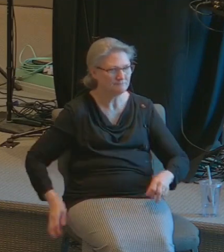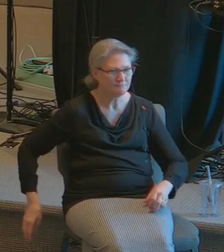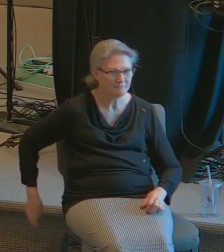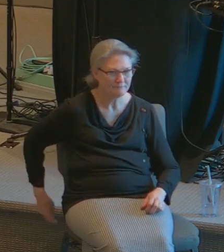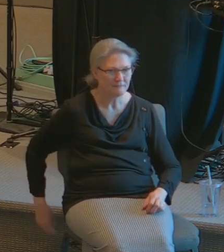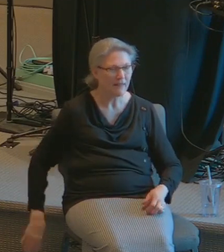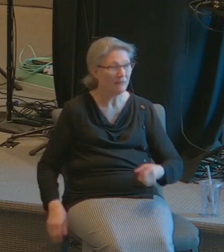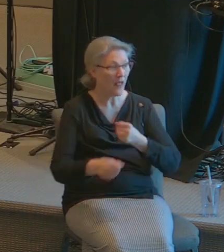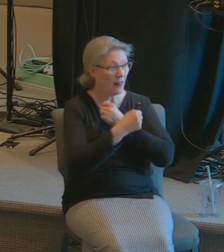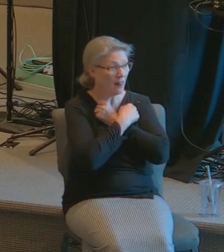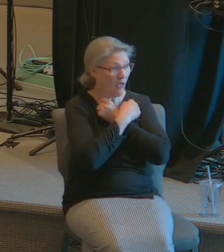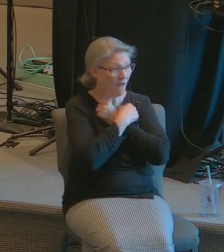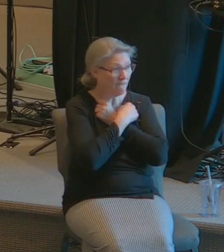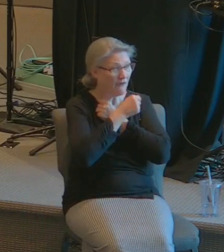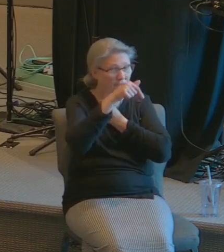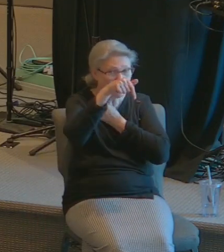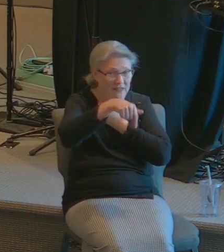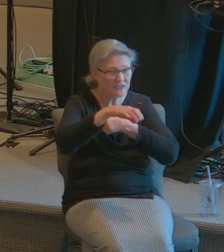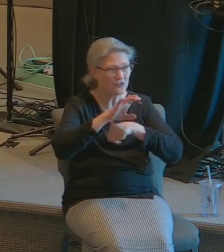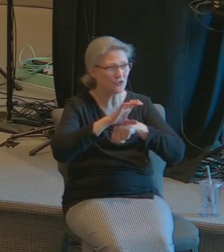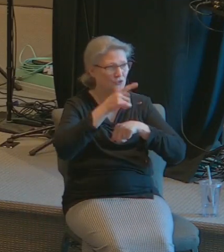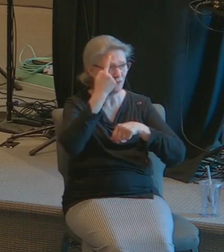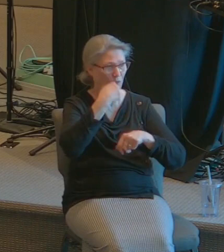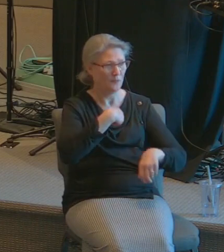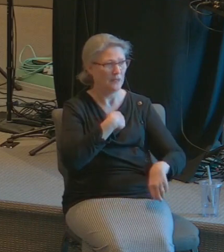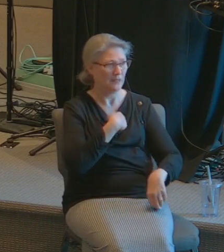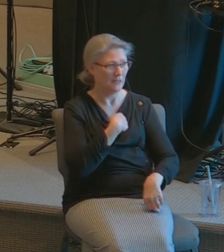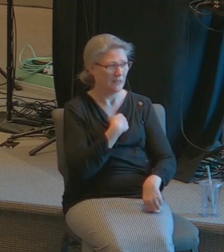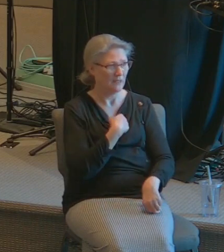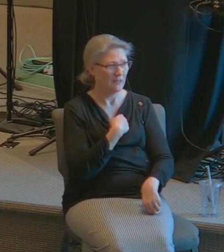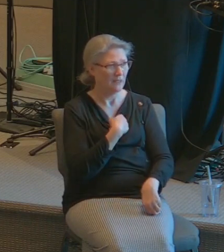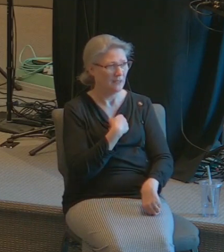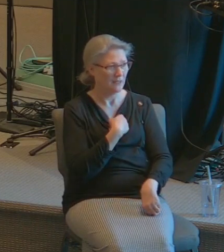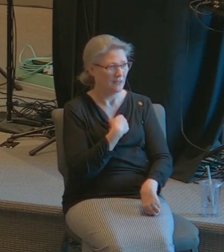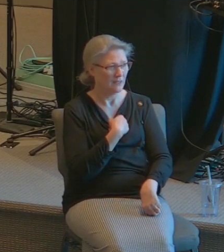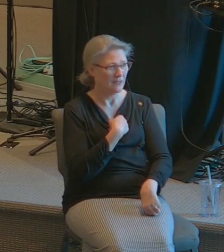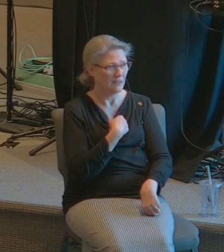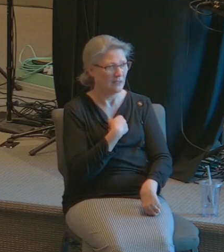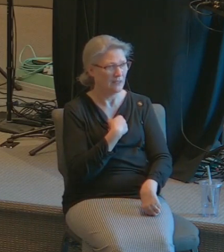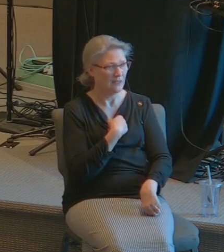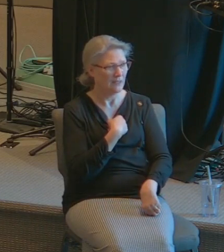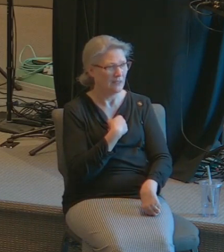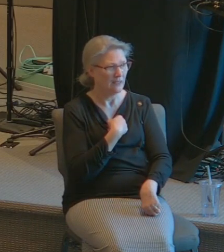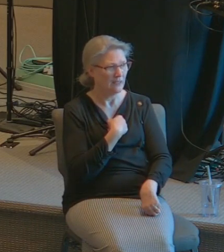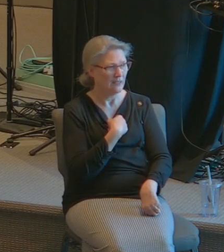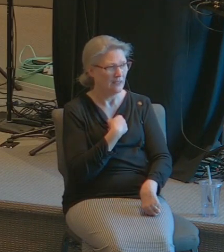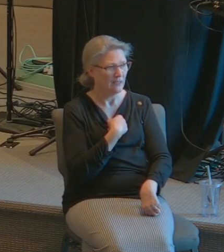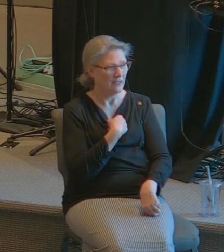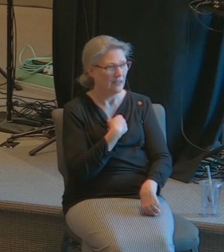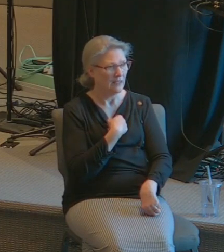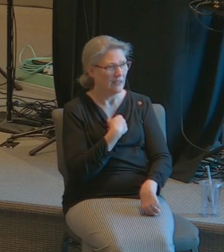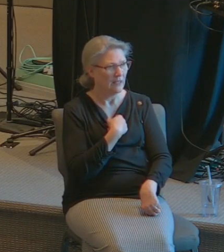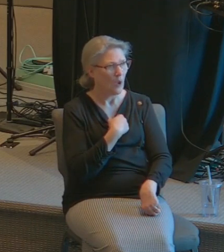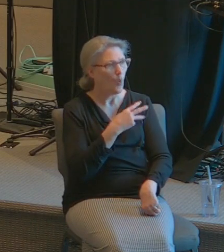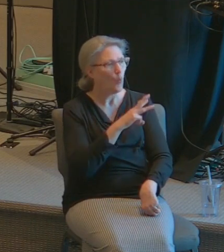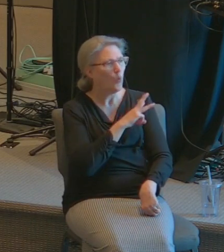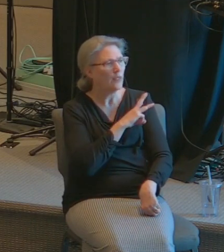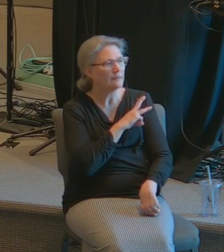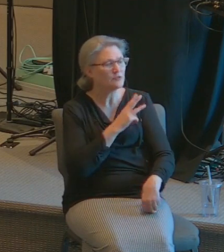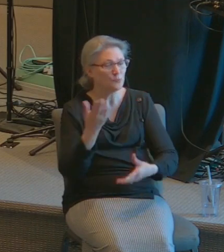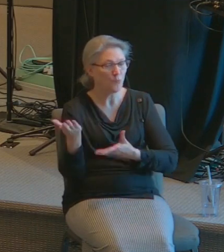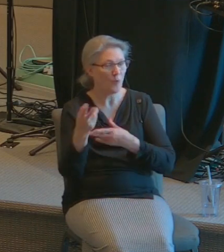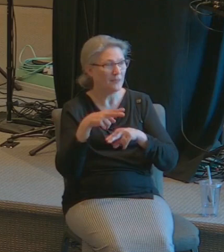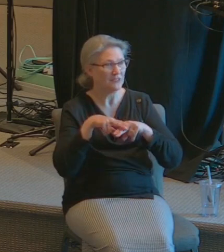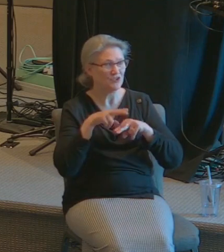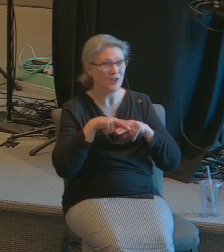the love of this church for me he brought me a chair and I sat down here and completed